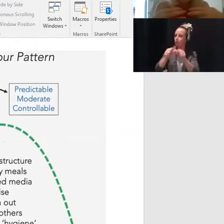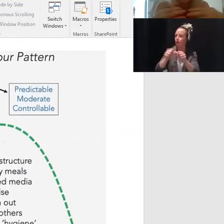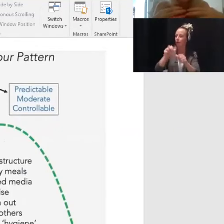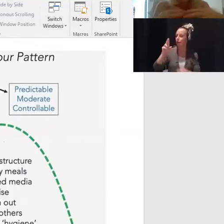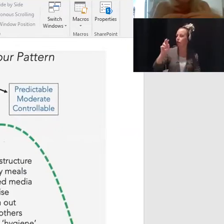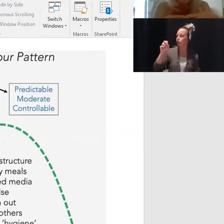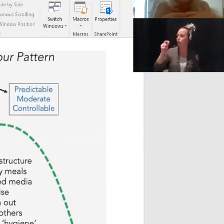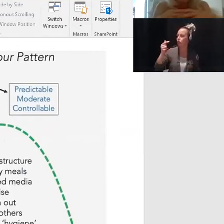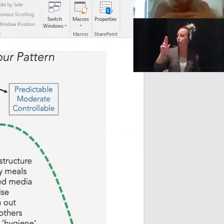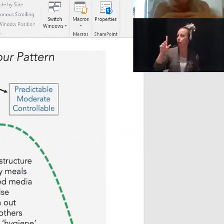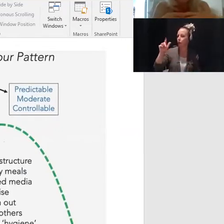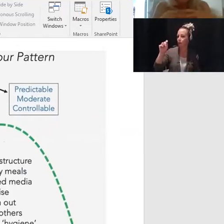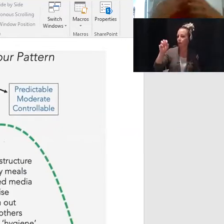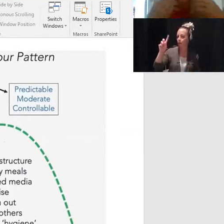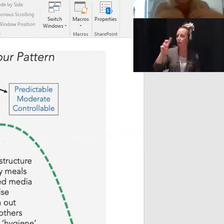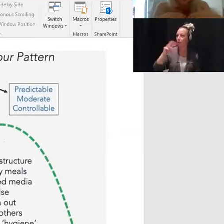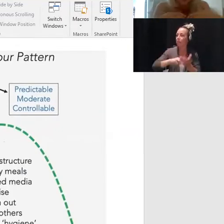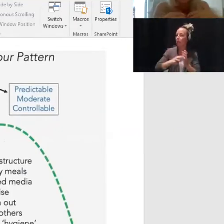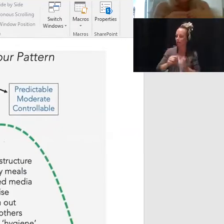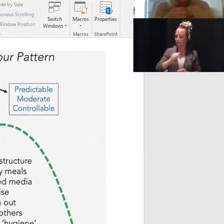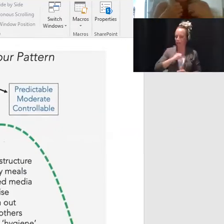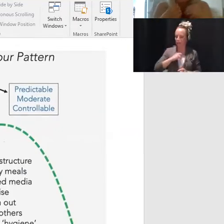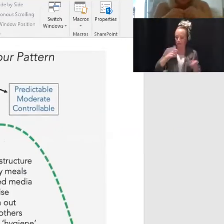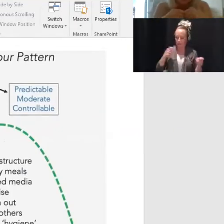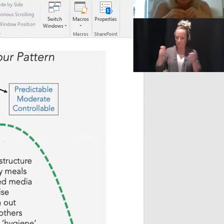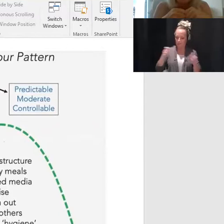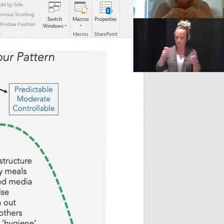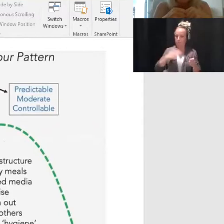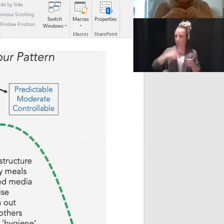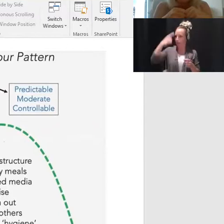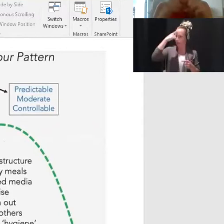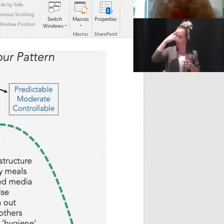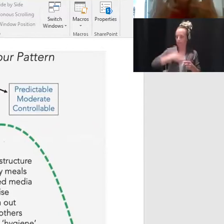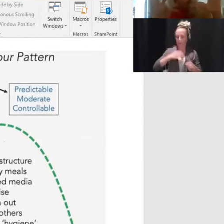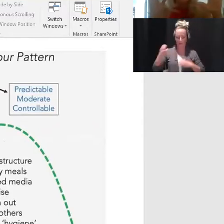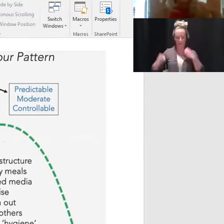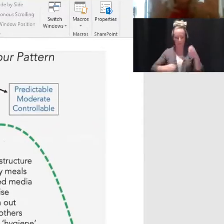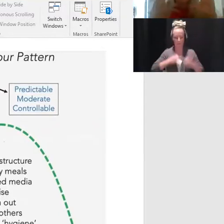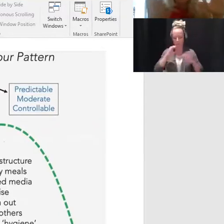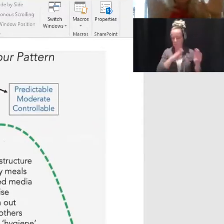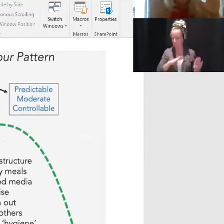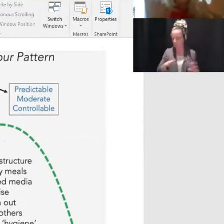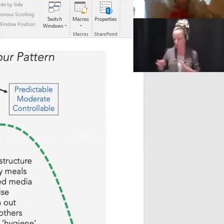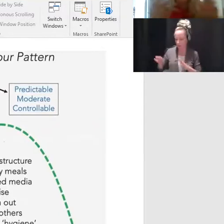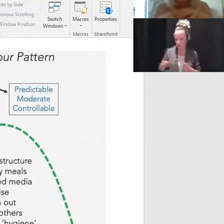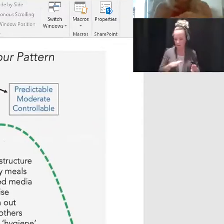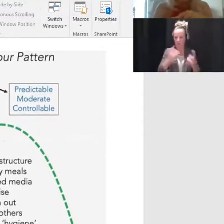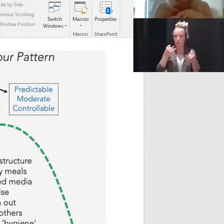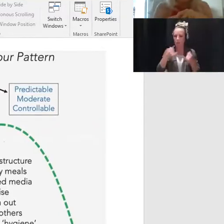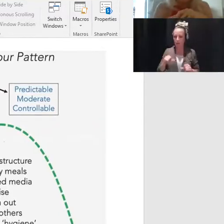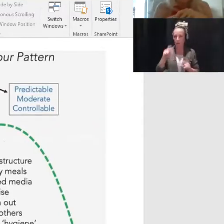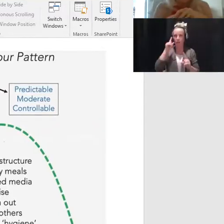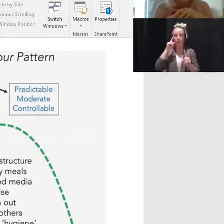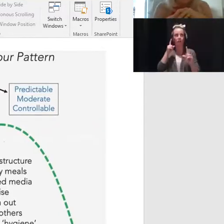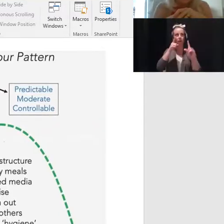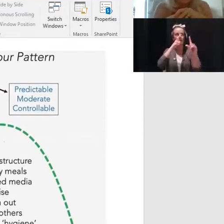-regulation is the practice of managing one's thoughts, one's emotions and behaviors while still keeping in mind that we're pursuing longer